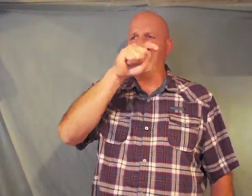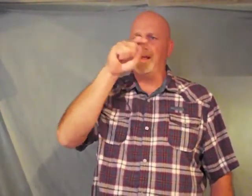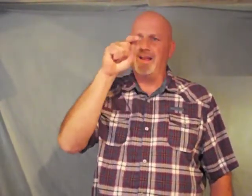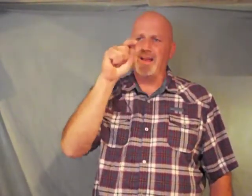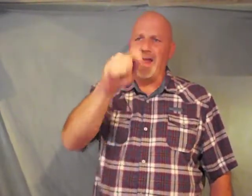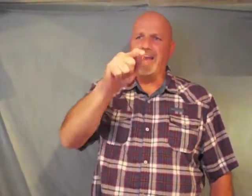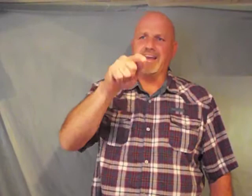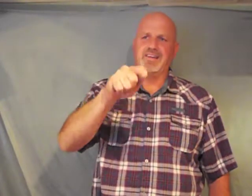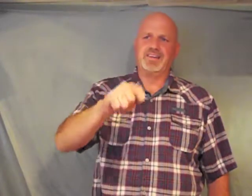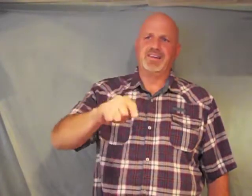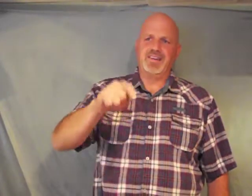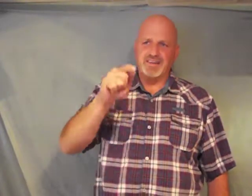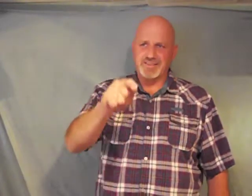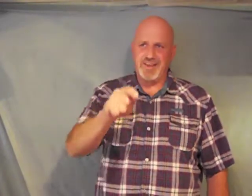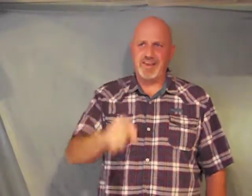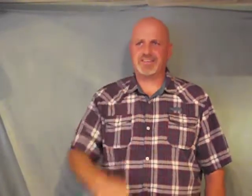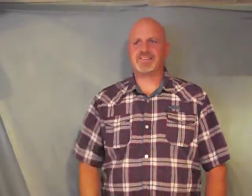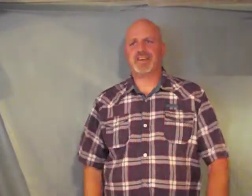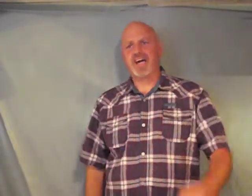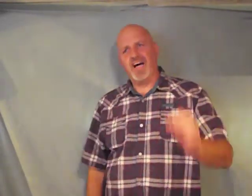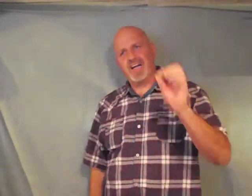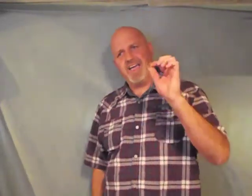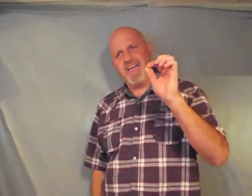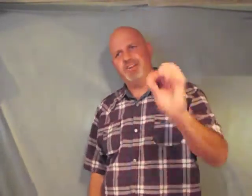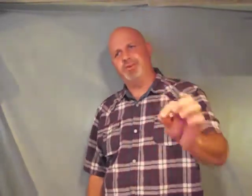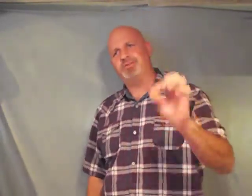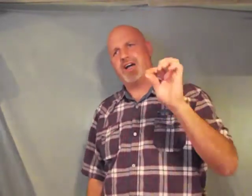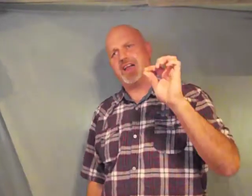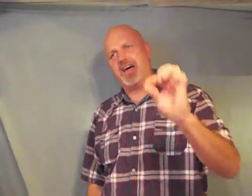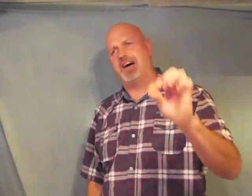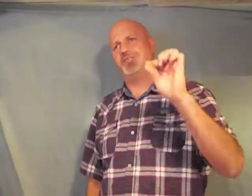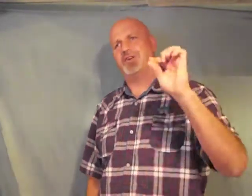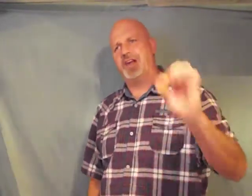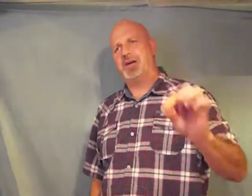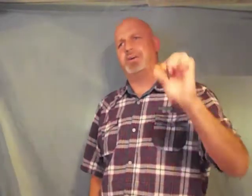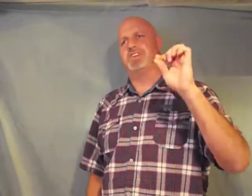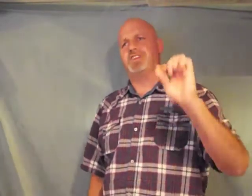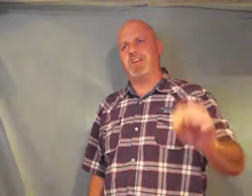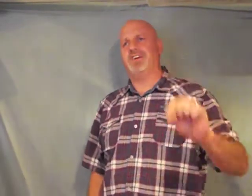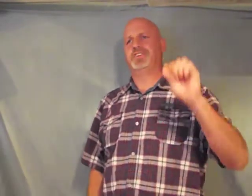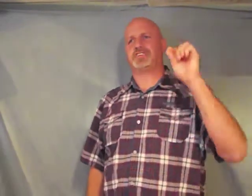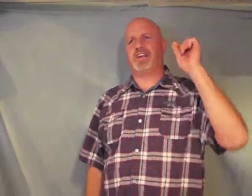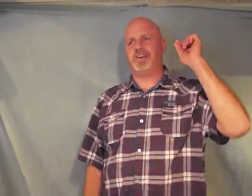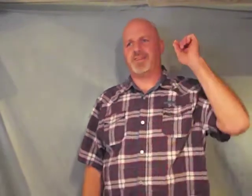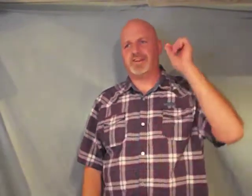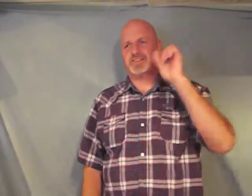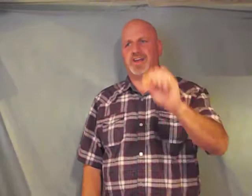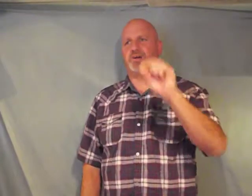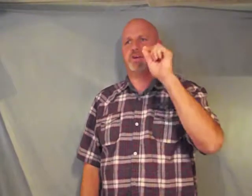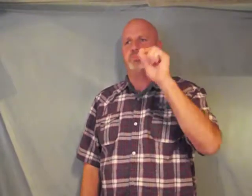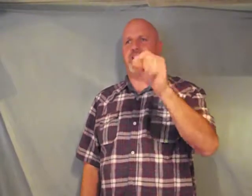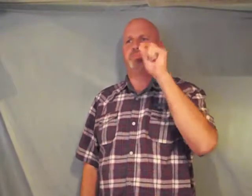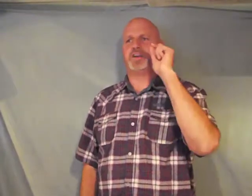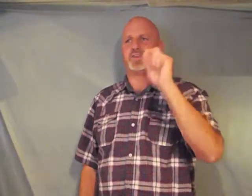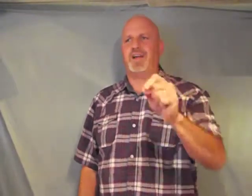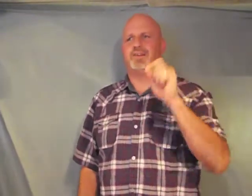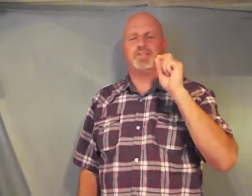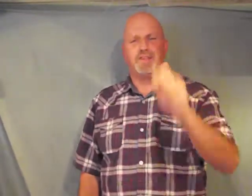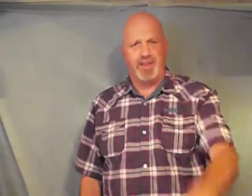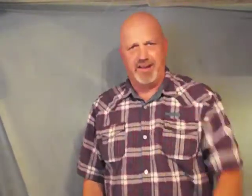like it is this again you shall love your neighbor as you love yourself there is no commandment greater than these